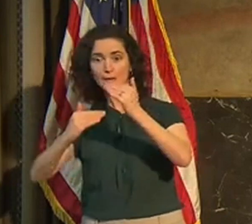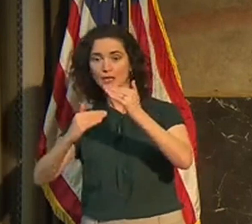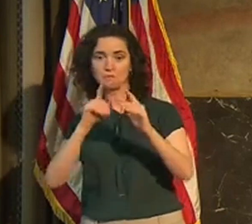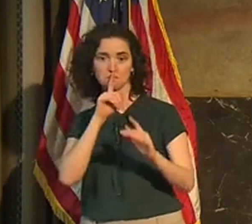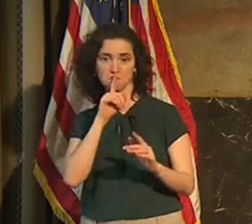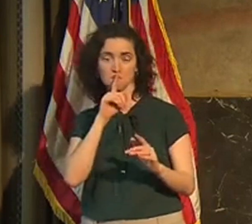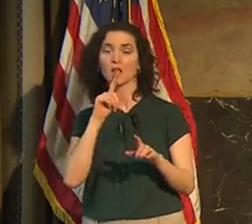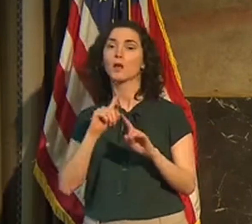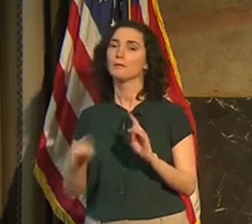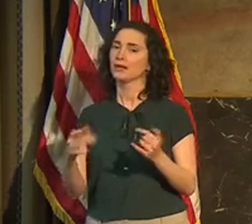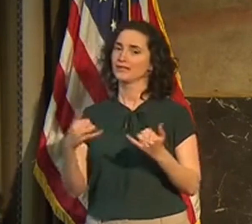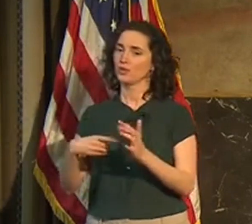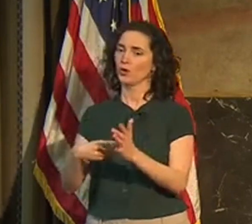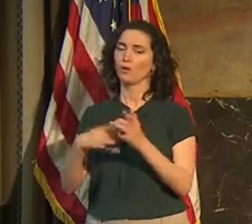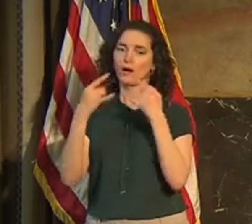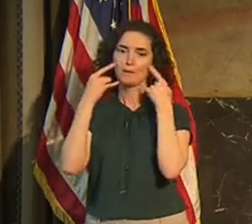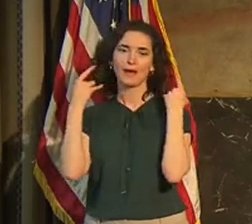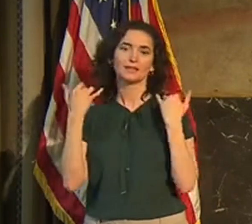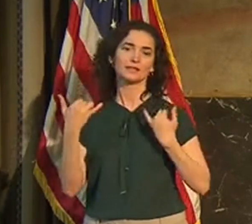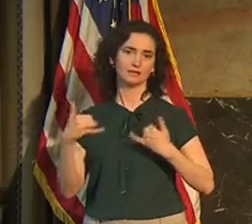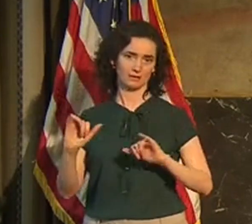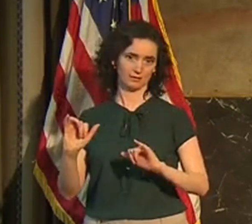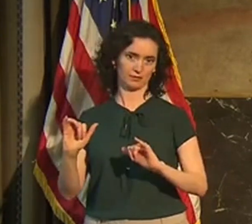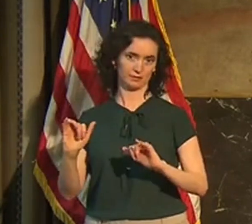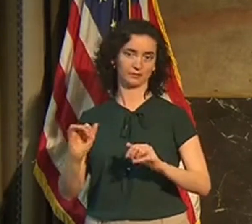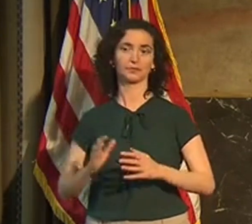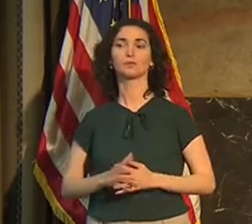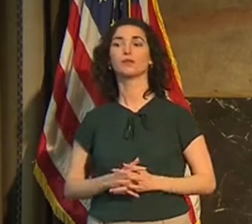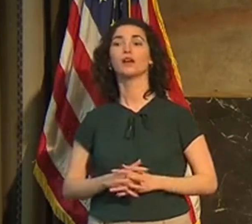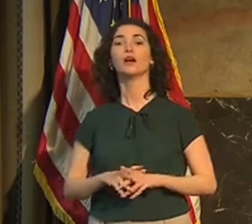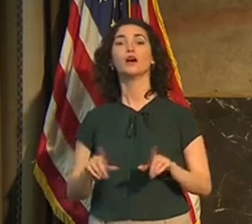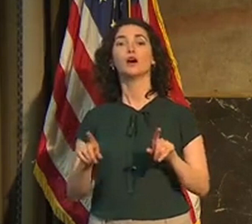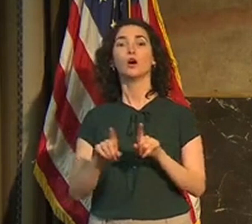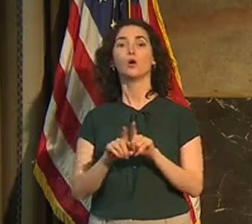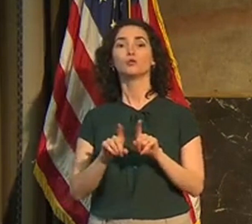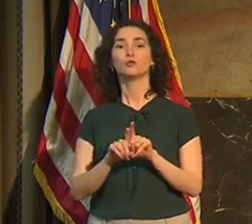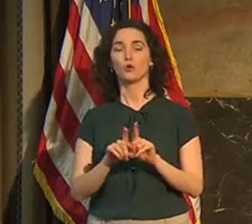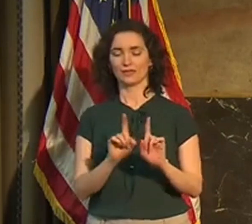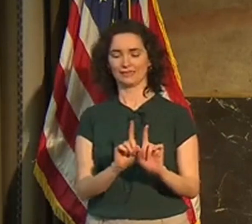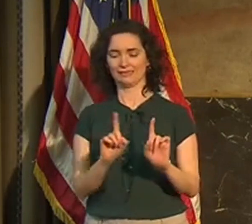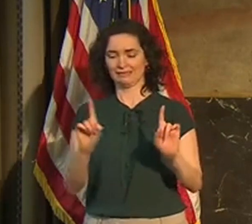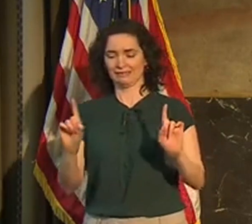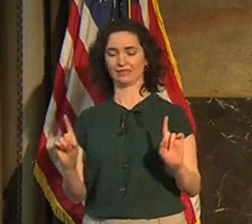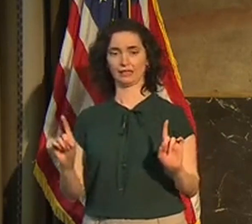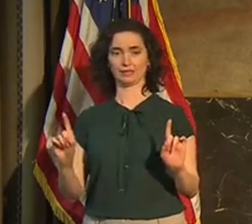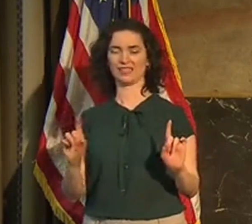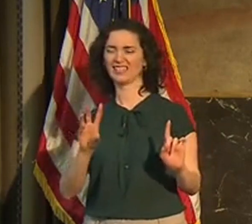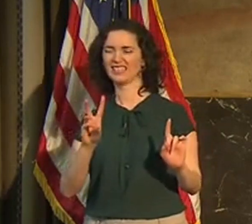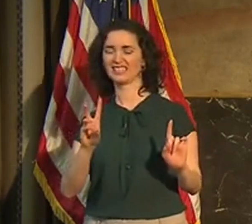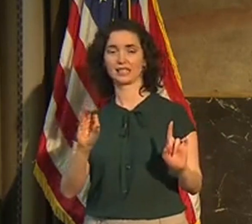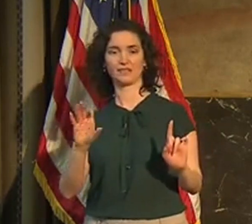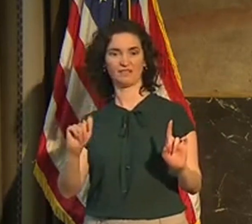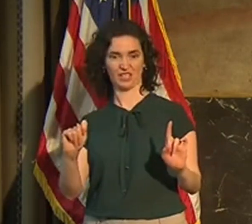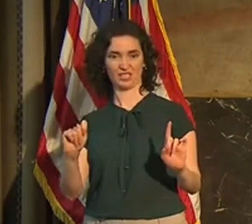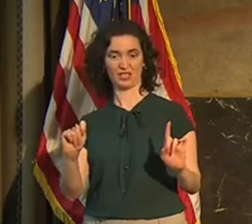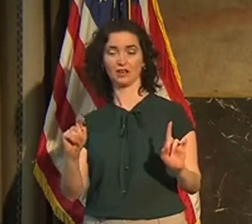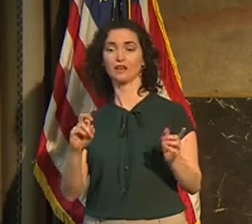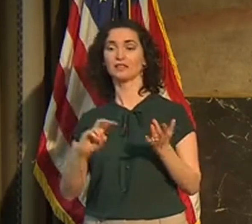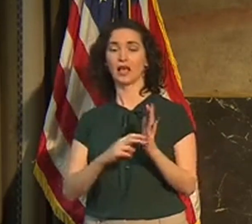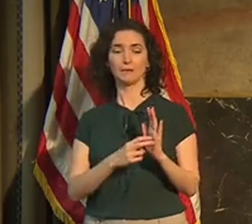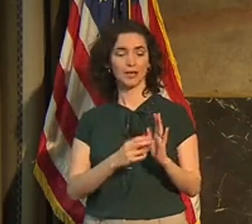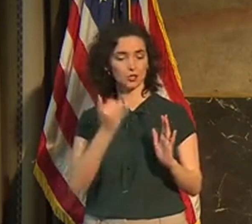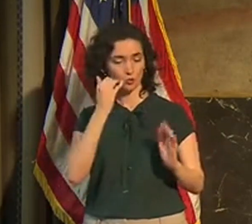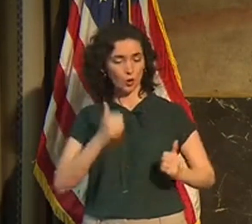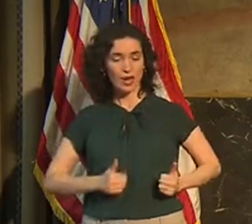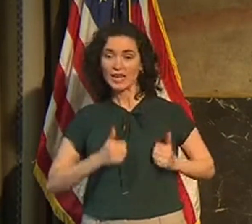the, the mass mandate remains in place, uh, and social distancing, meaning six feet between, uh, people who are